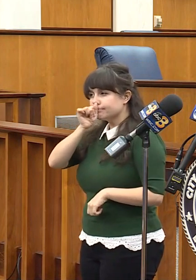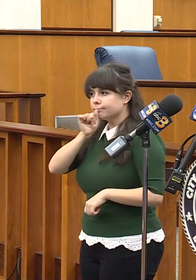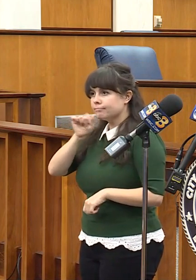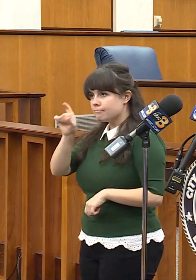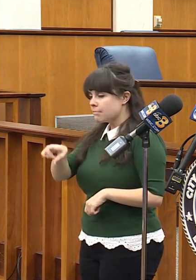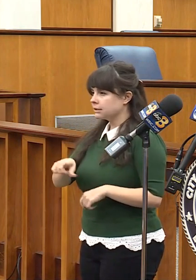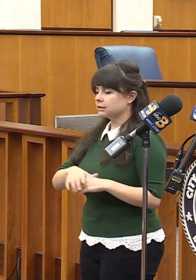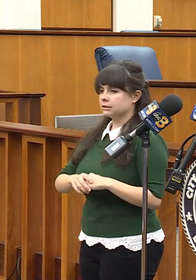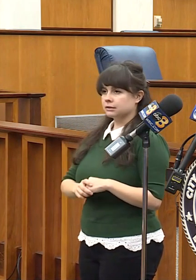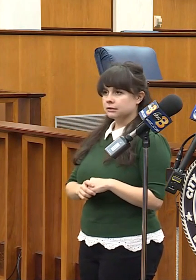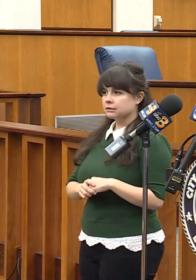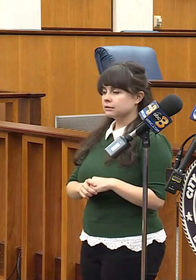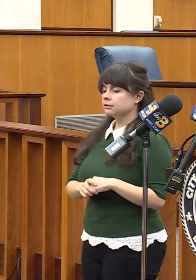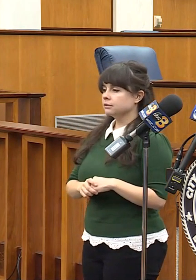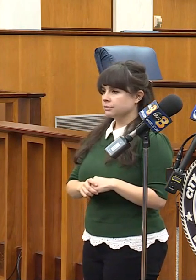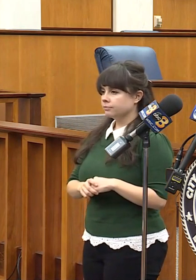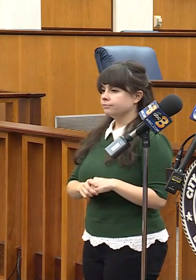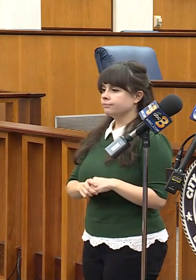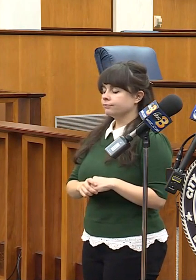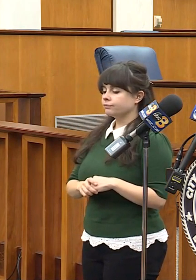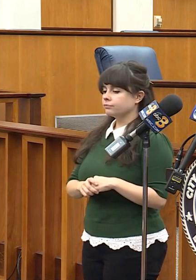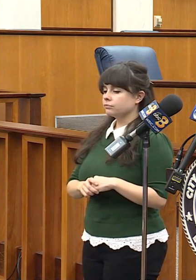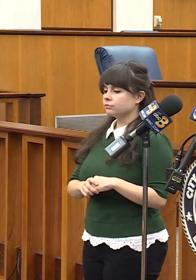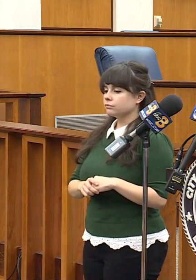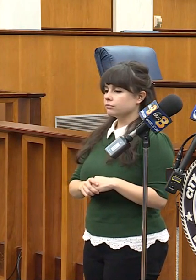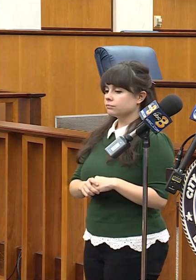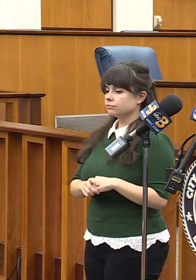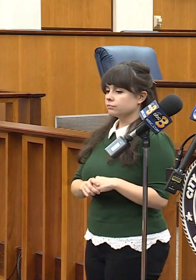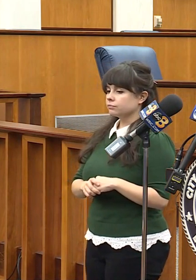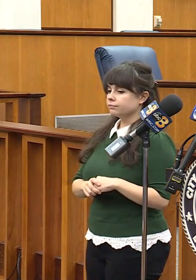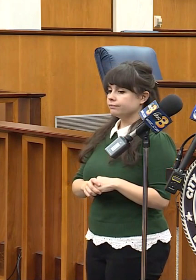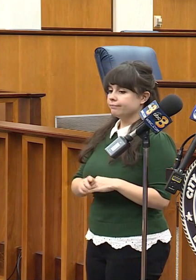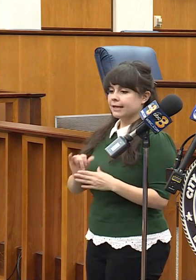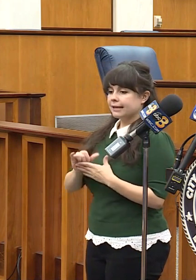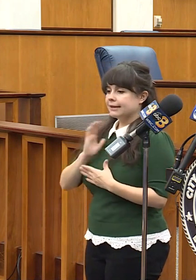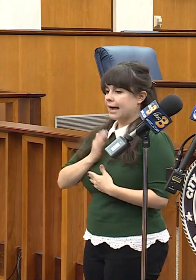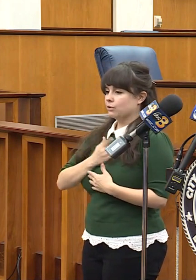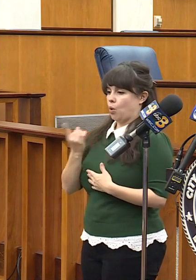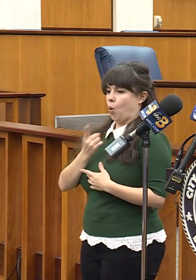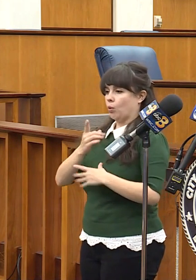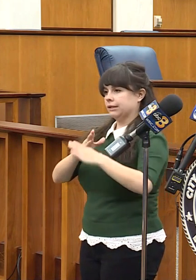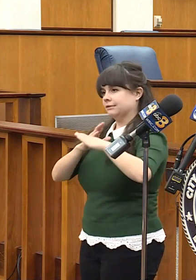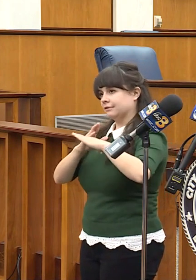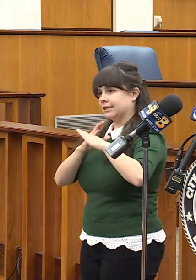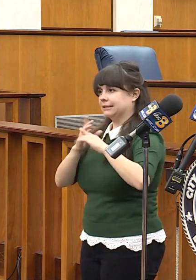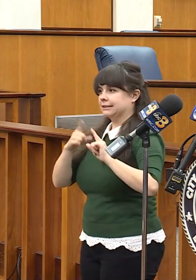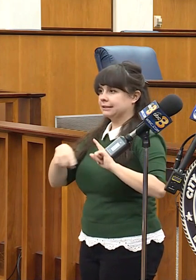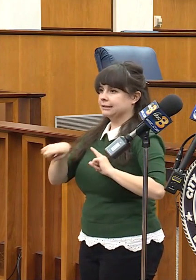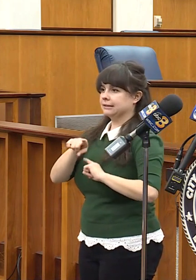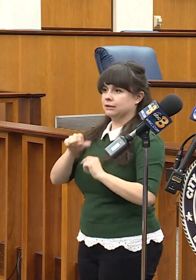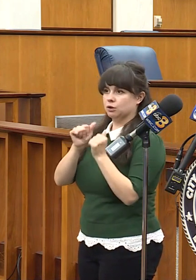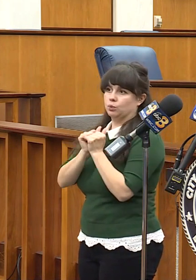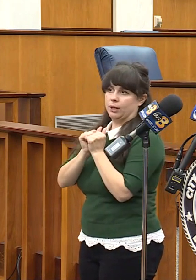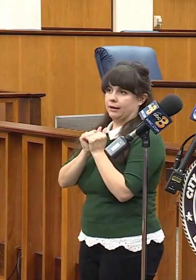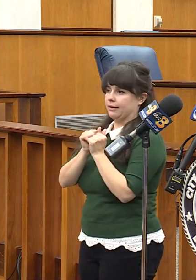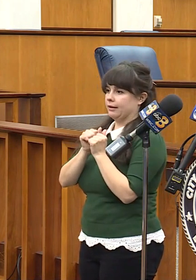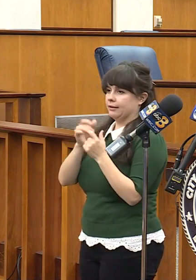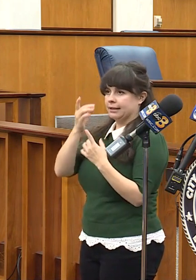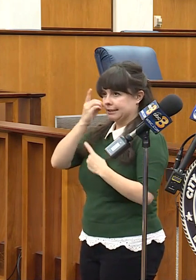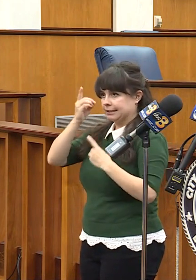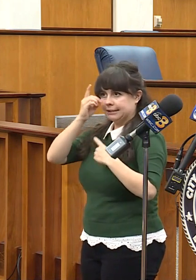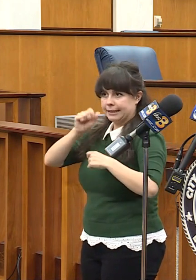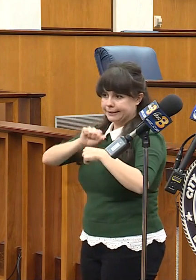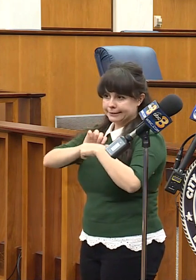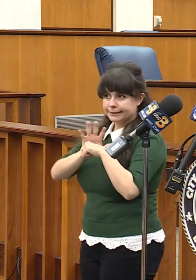to be vigilant. That is our only hope in this battle with this disease